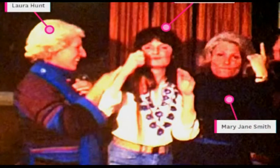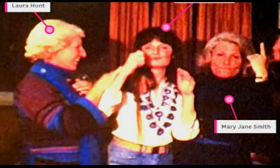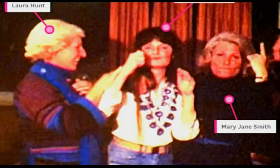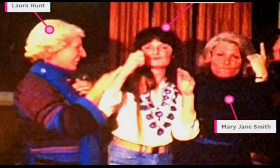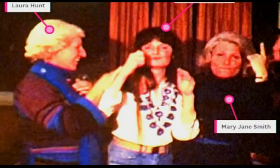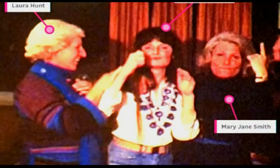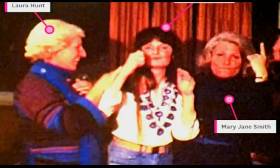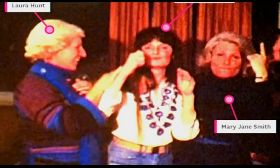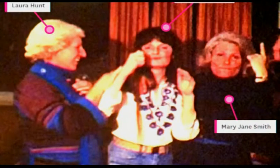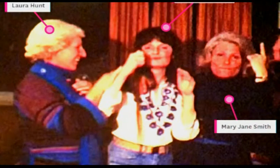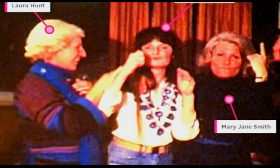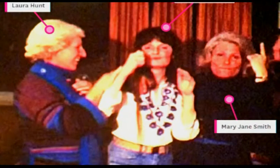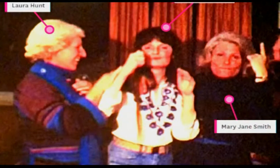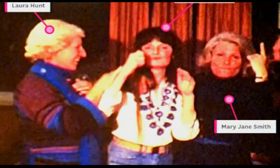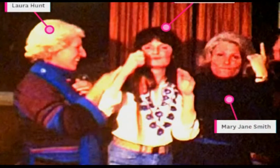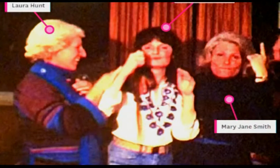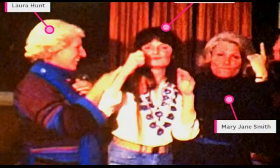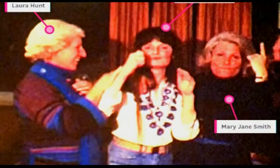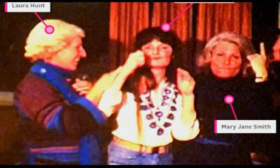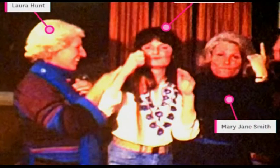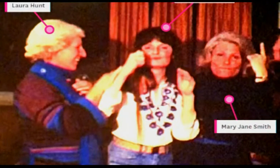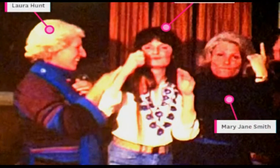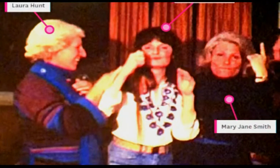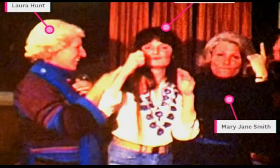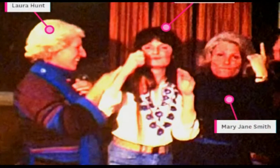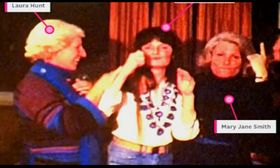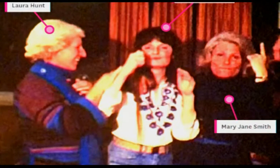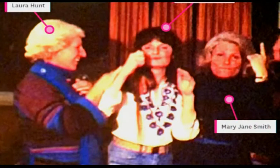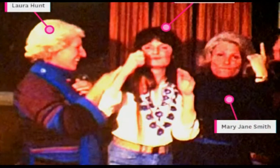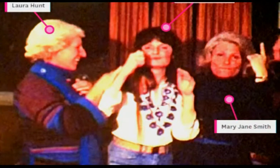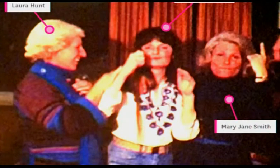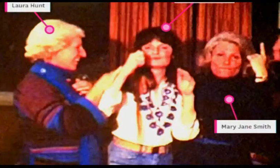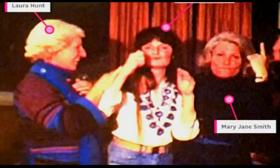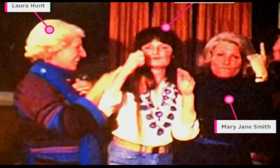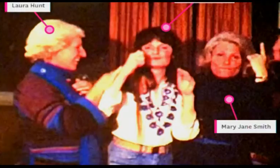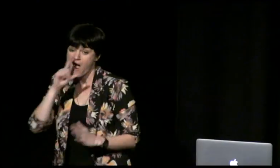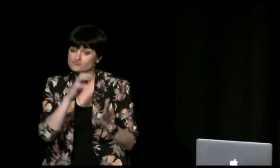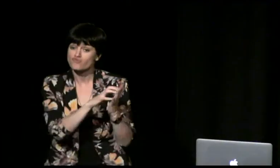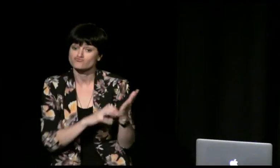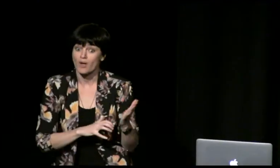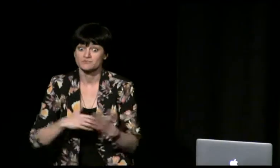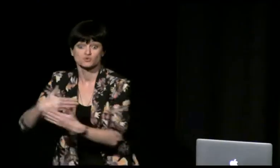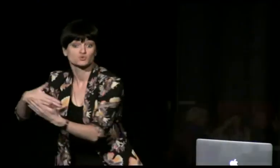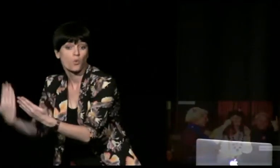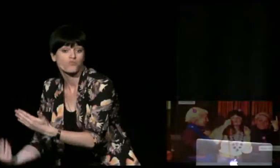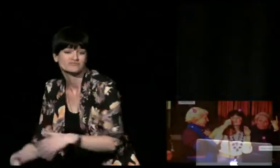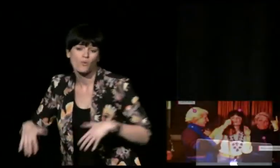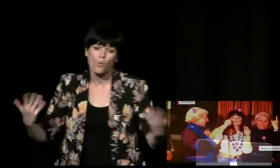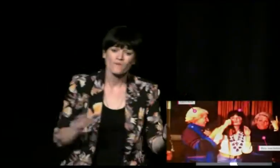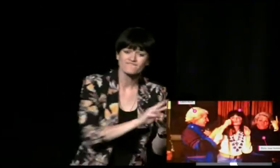videos so that deaf people can register as a friend of the archive and go in and contribute their knowledge